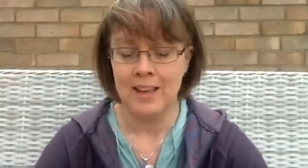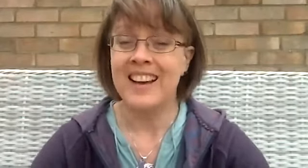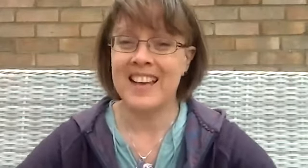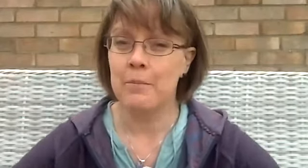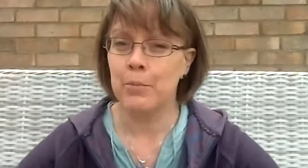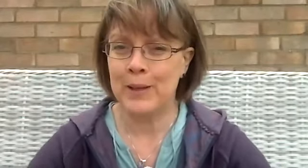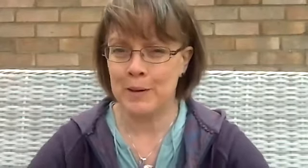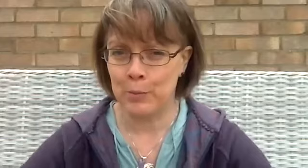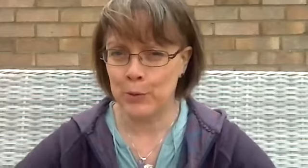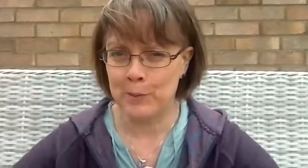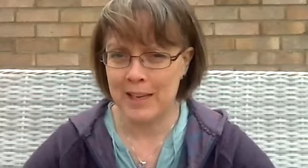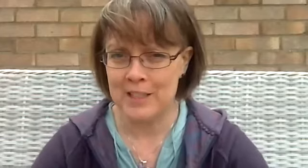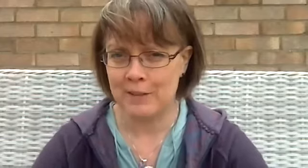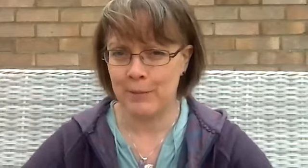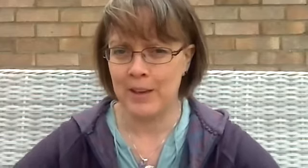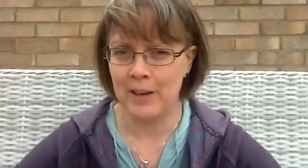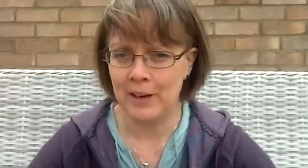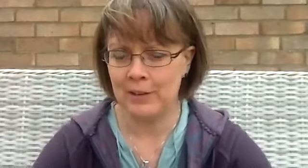Again, pulling up warming energy from the earth.